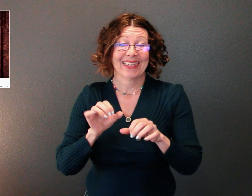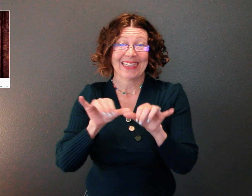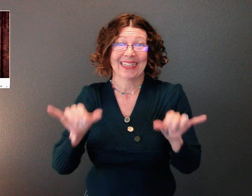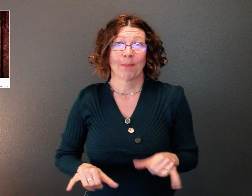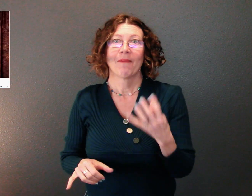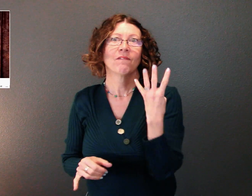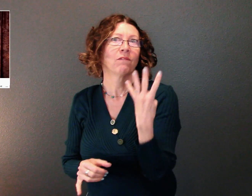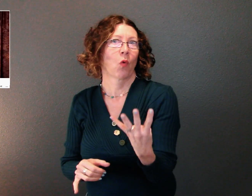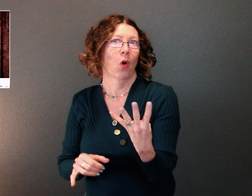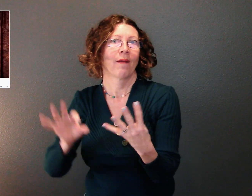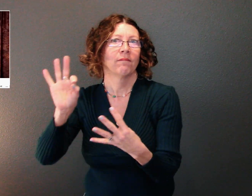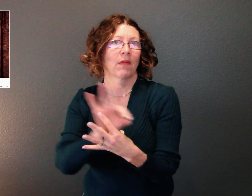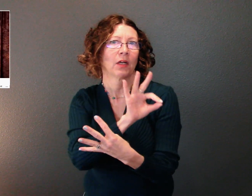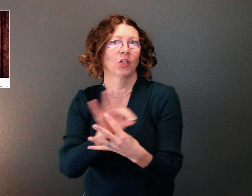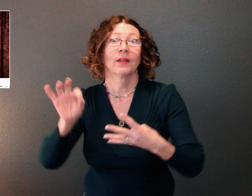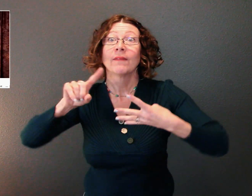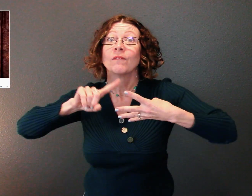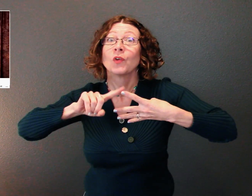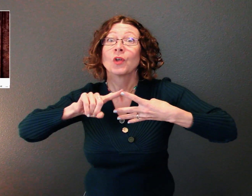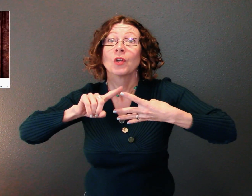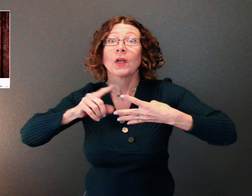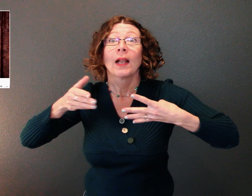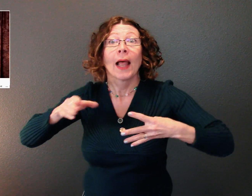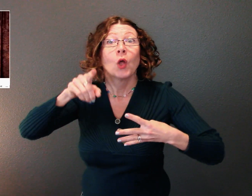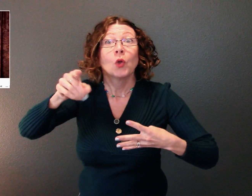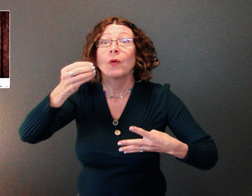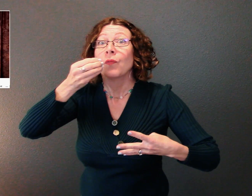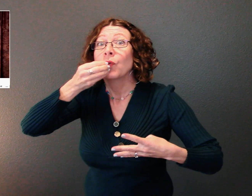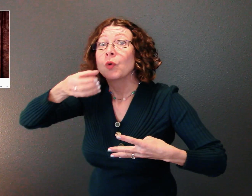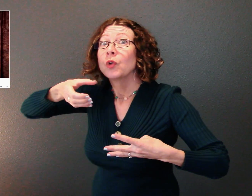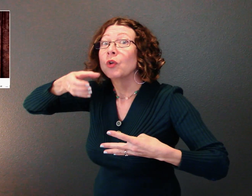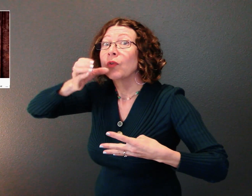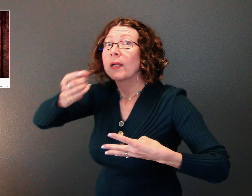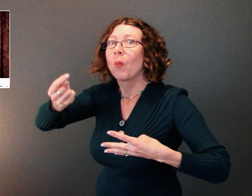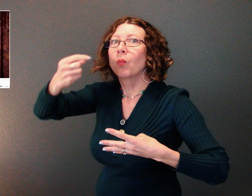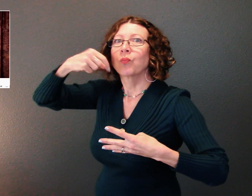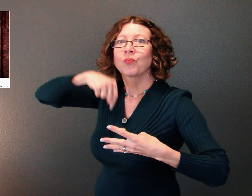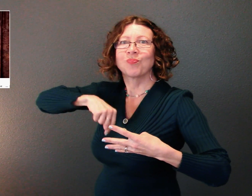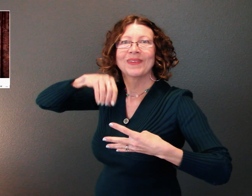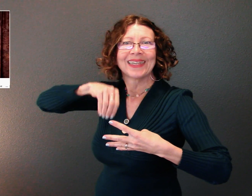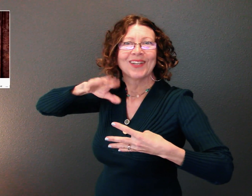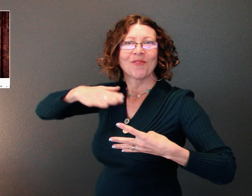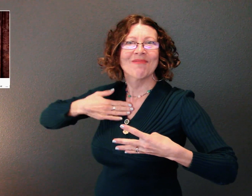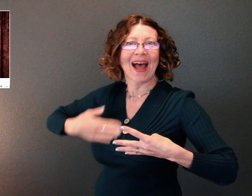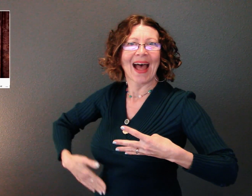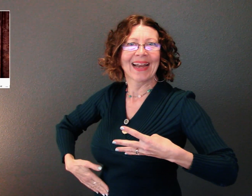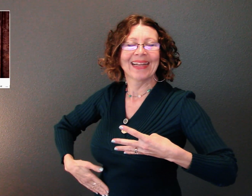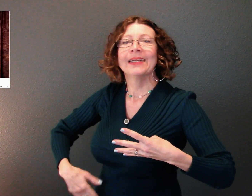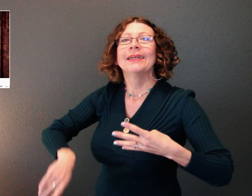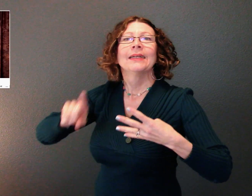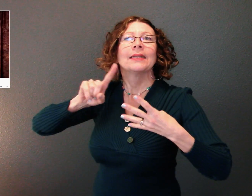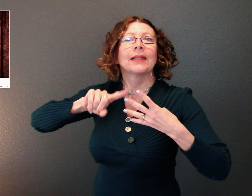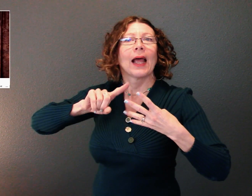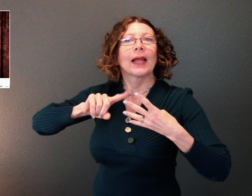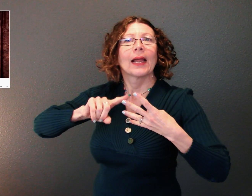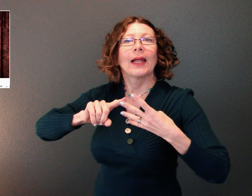functions. First of all the digestive system is designed to allow you to take food and beverages into your body. Second,